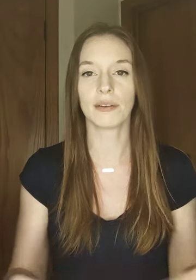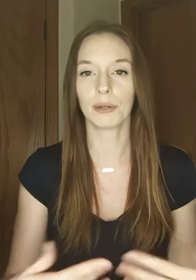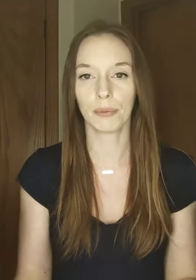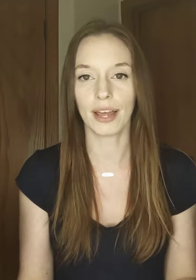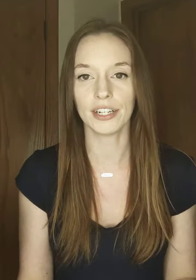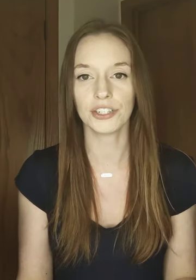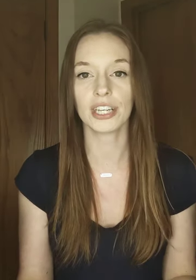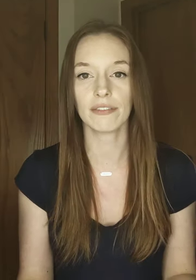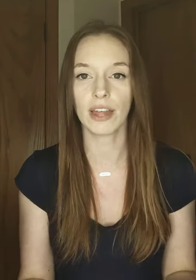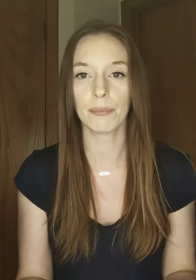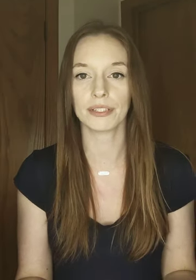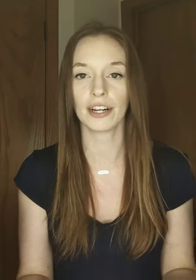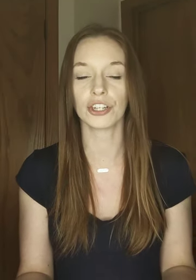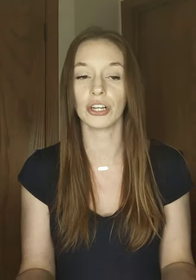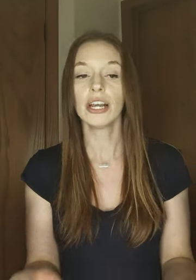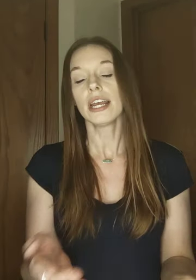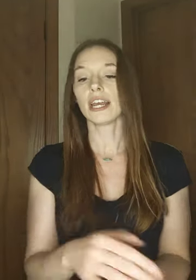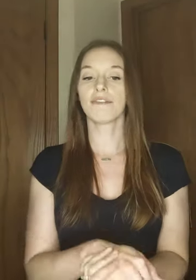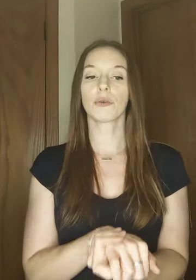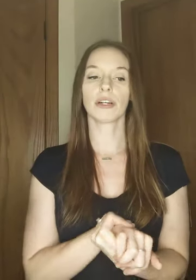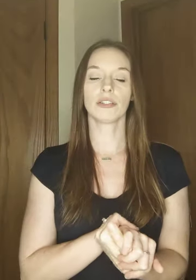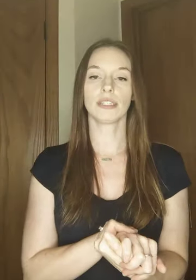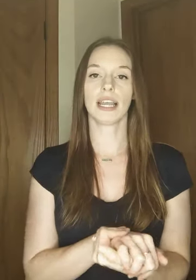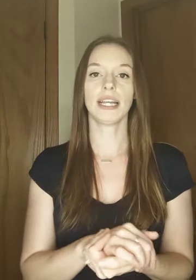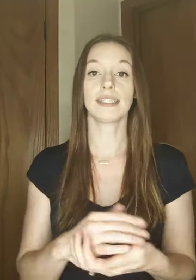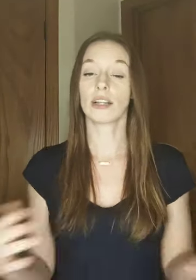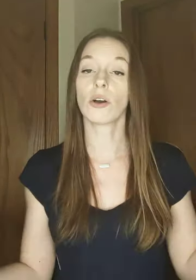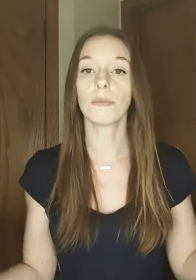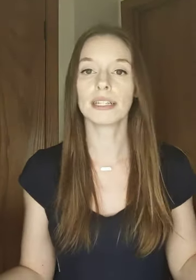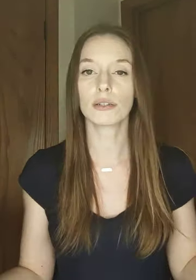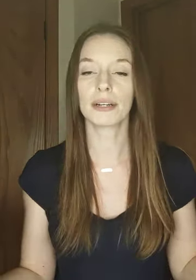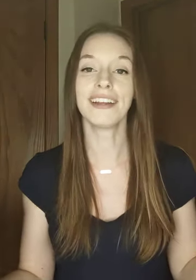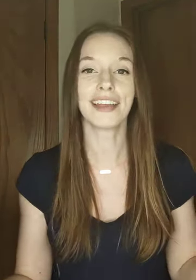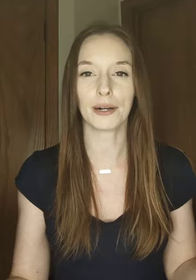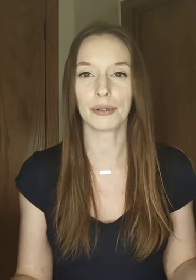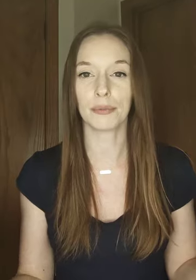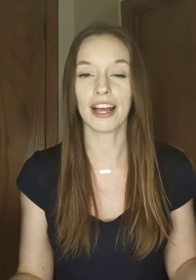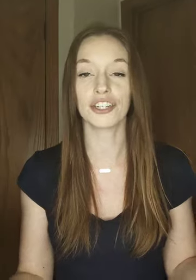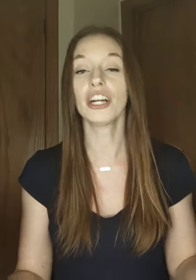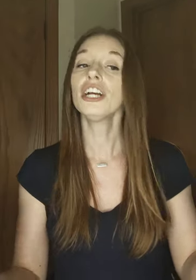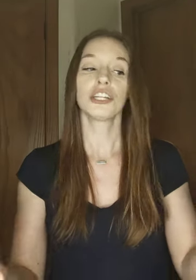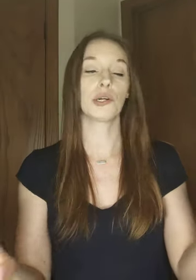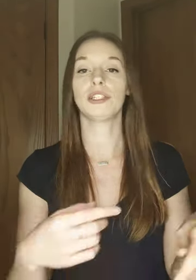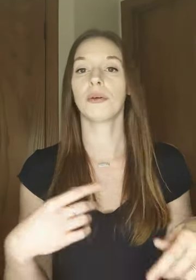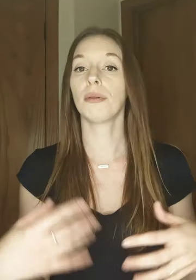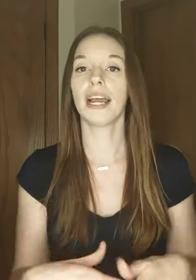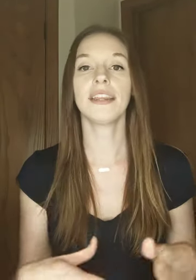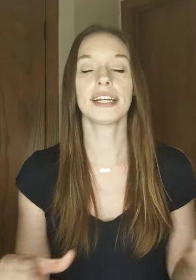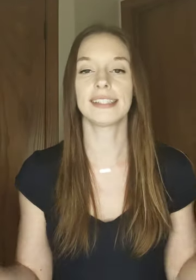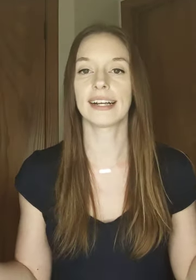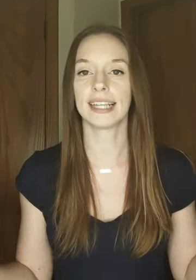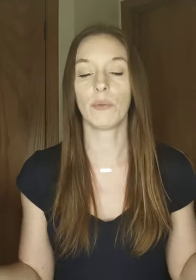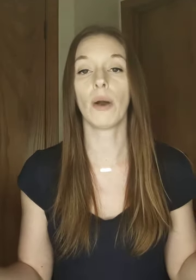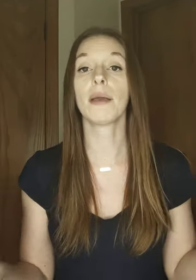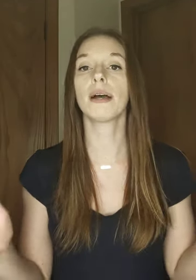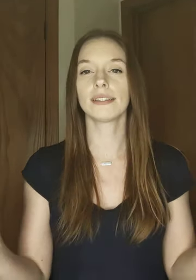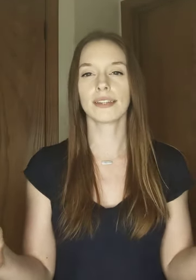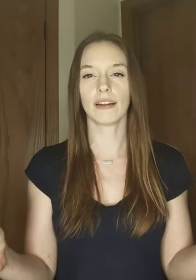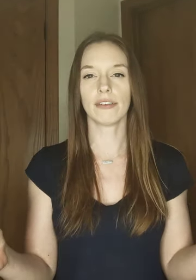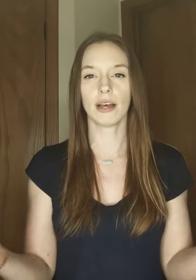and replenish to give you that protection if you are using a silicone based lubricant like our pure pleasure you're going to apply it the exact same way but instead of